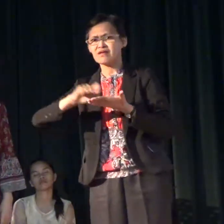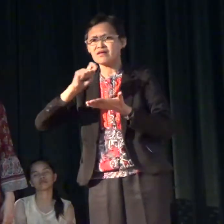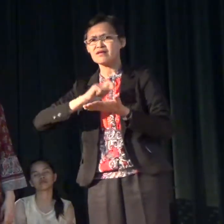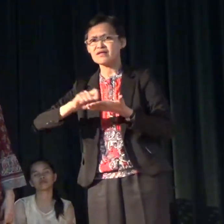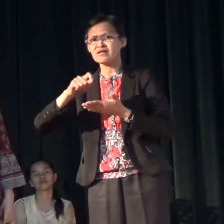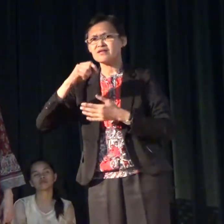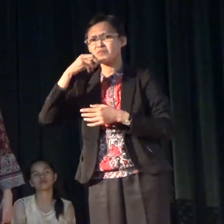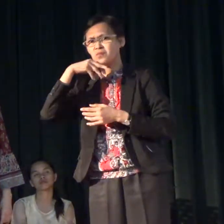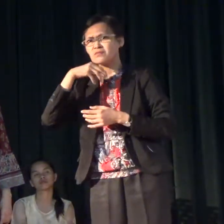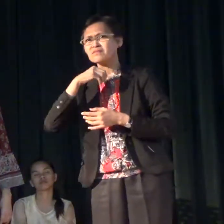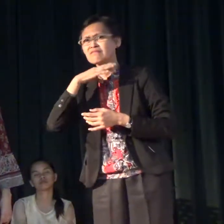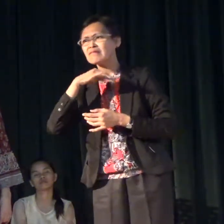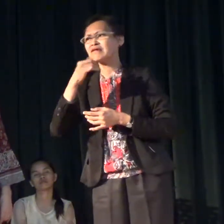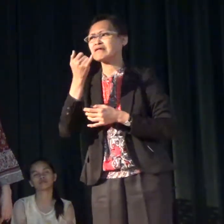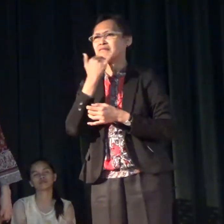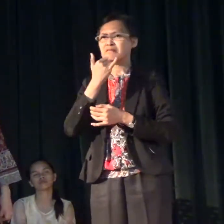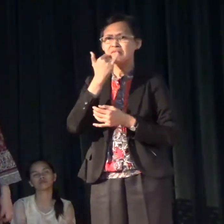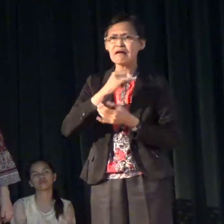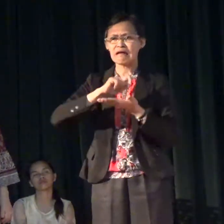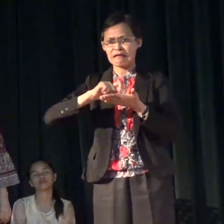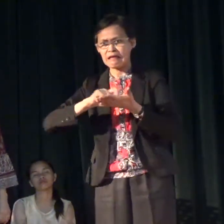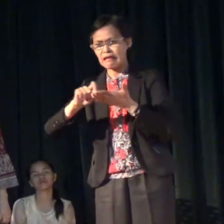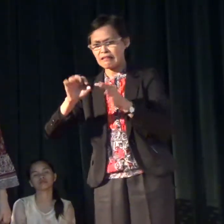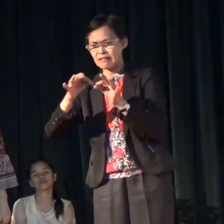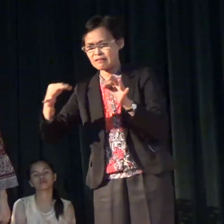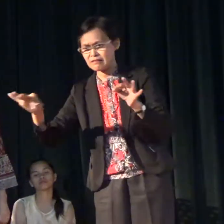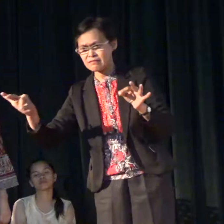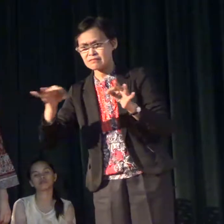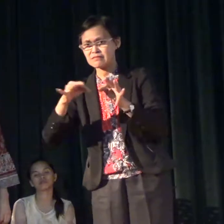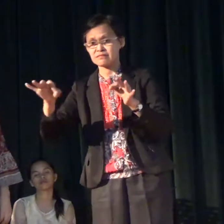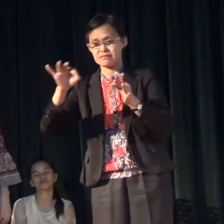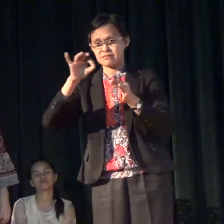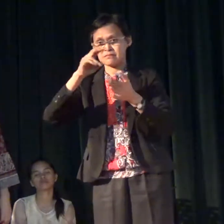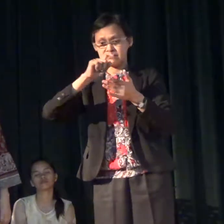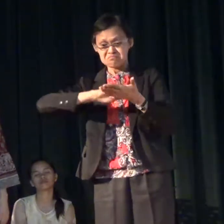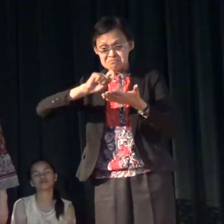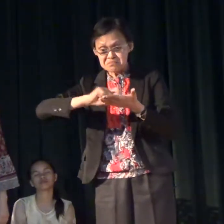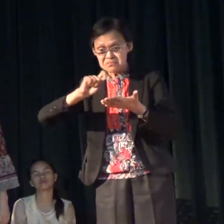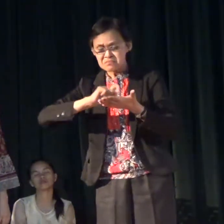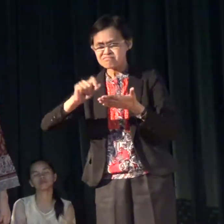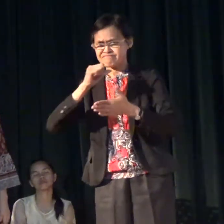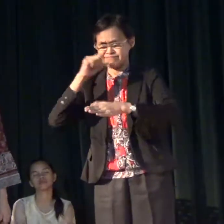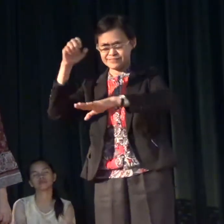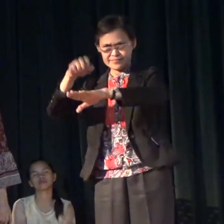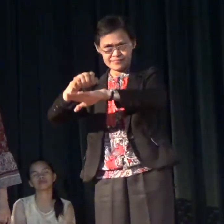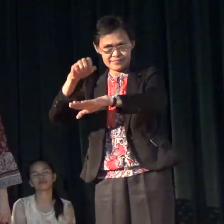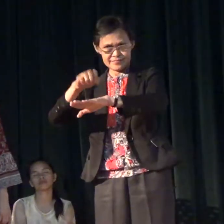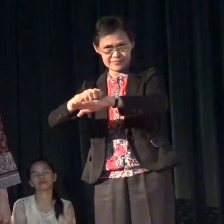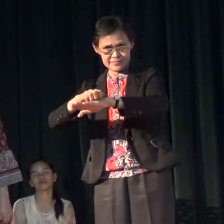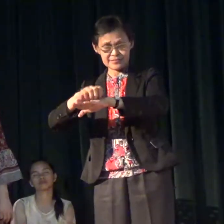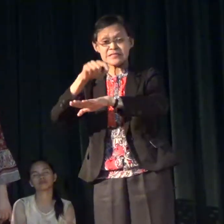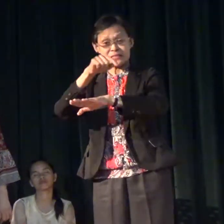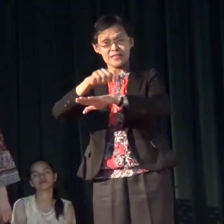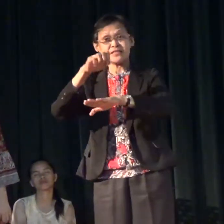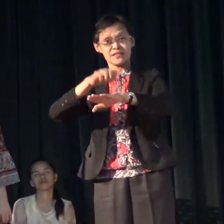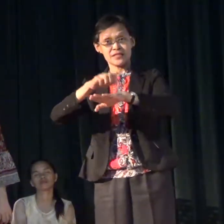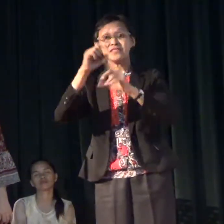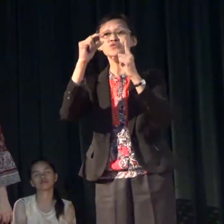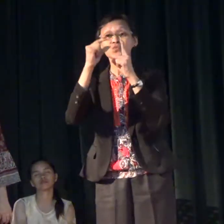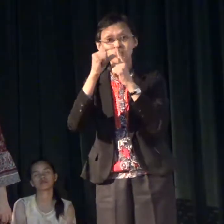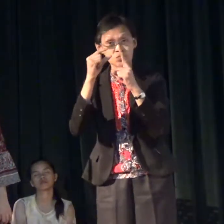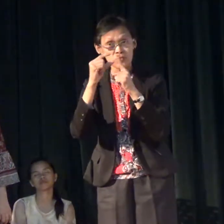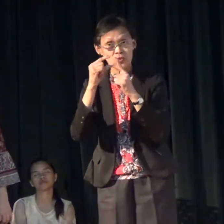baro. Una-una, yung sinula ay hindi naman in English. They are English words.